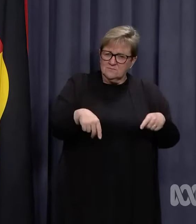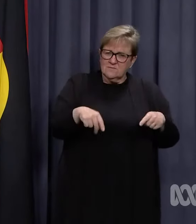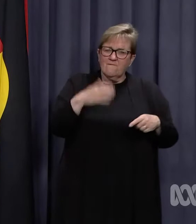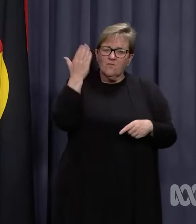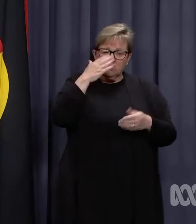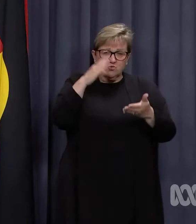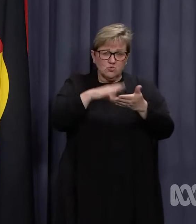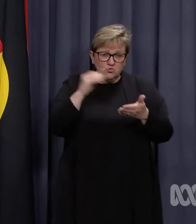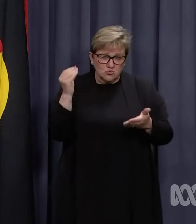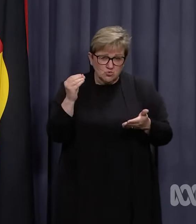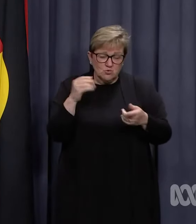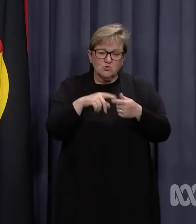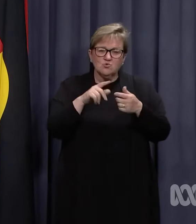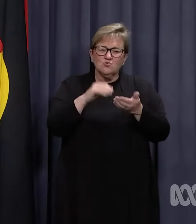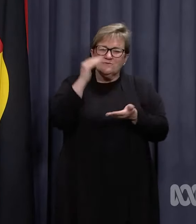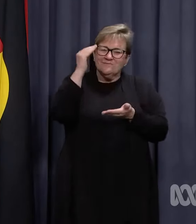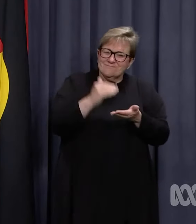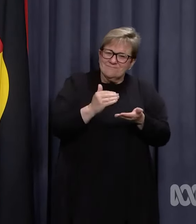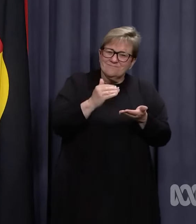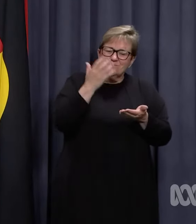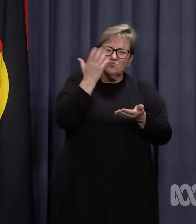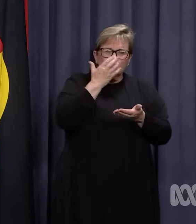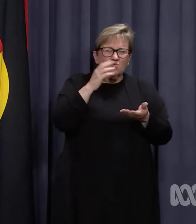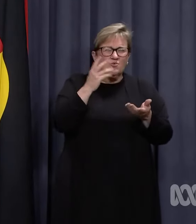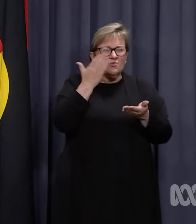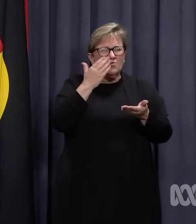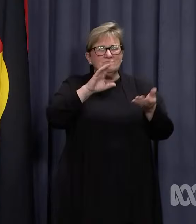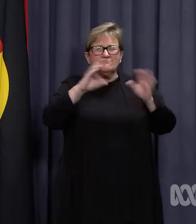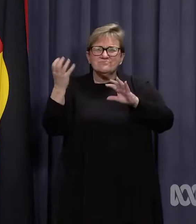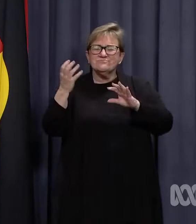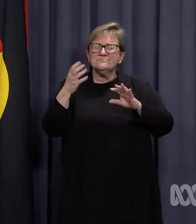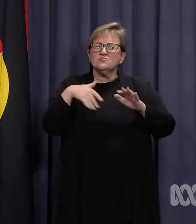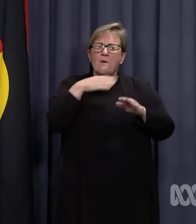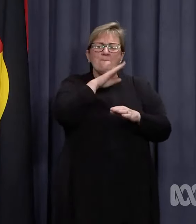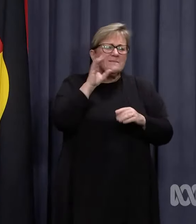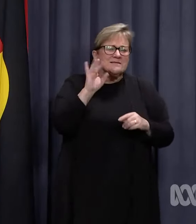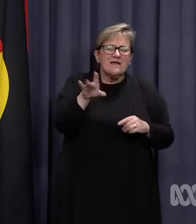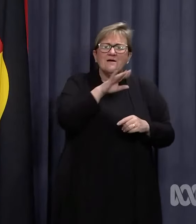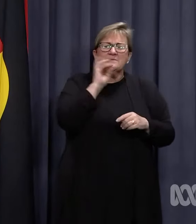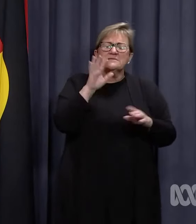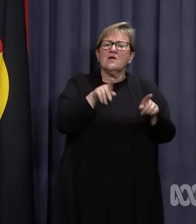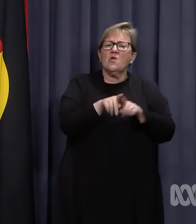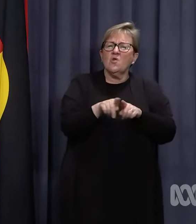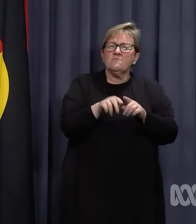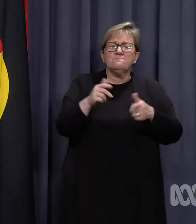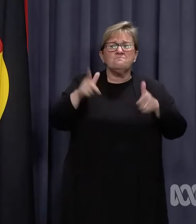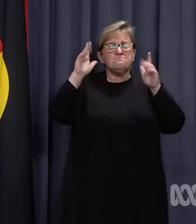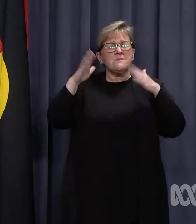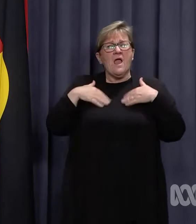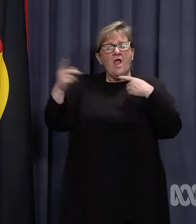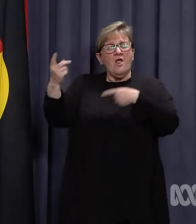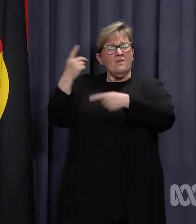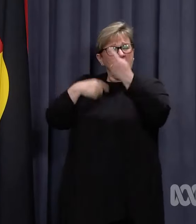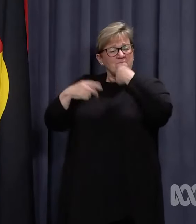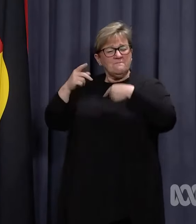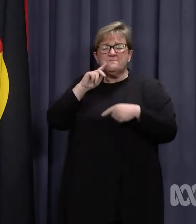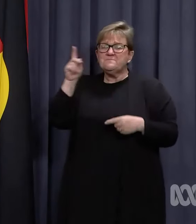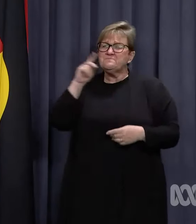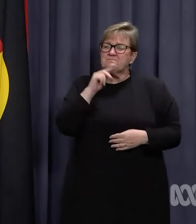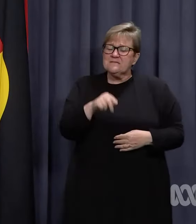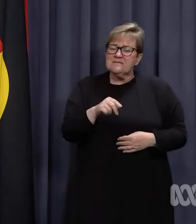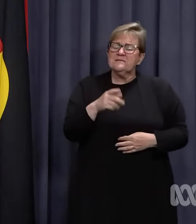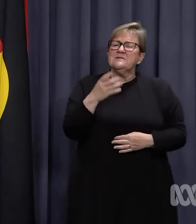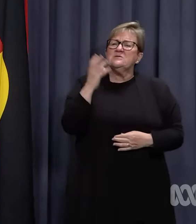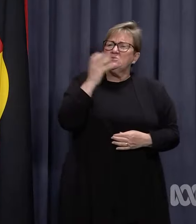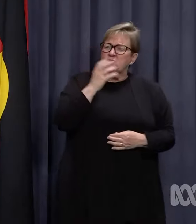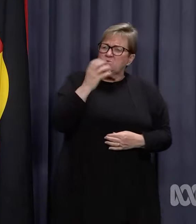school students to minimise the disruption to their learning. The Chief Health Officer, in his advice, noted the